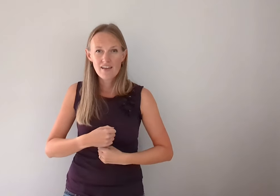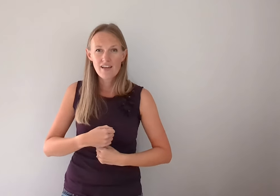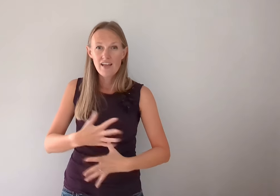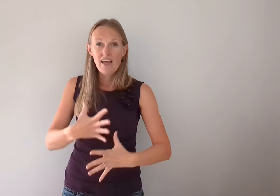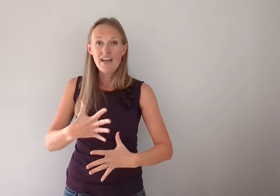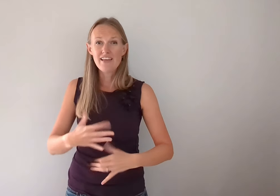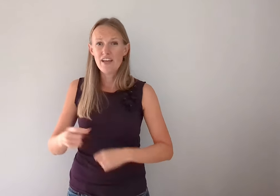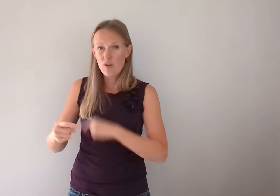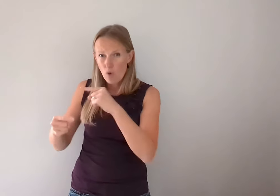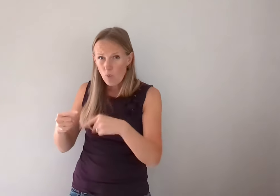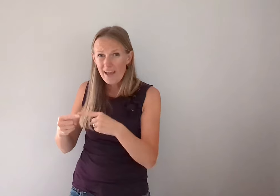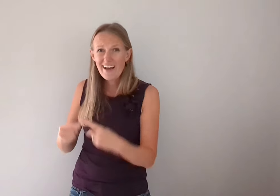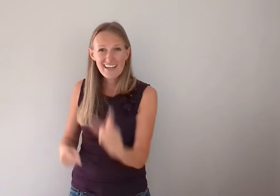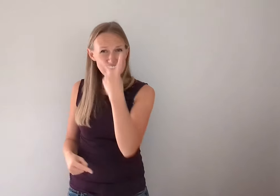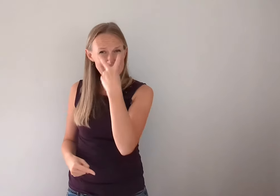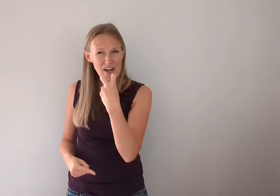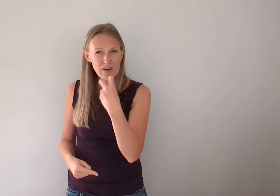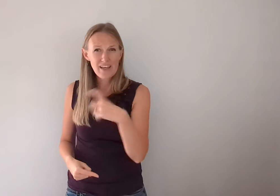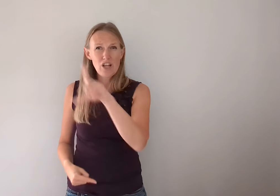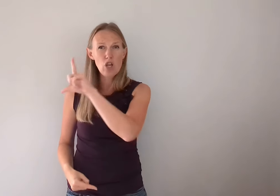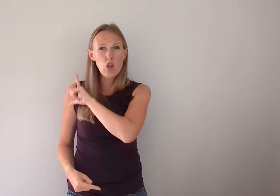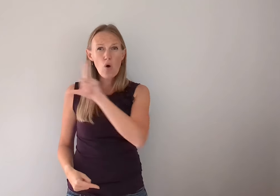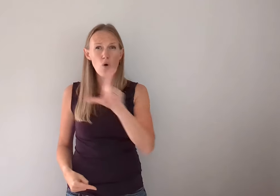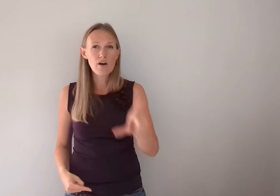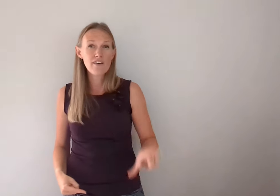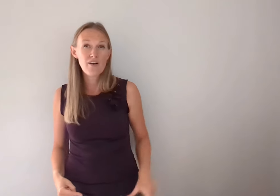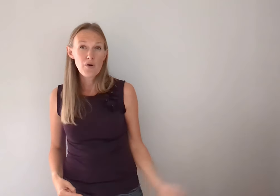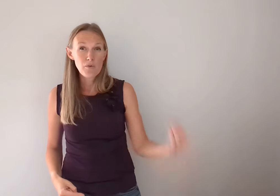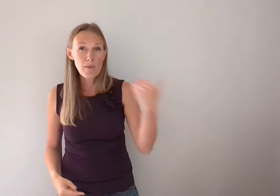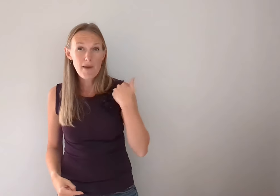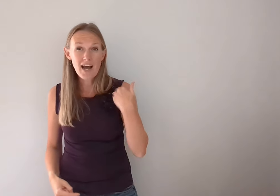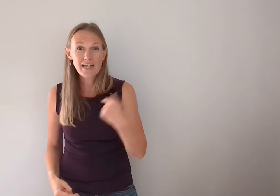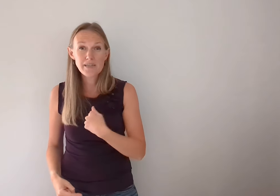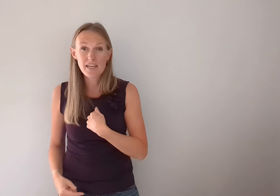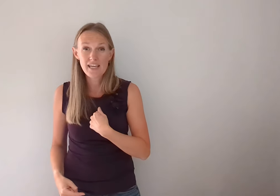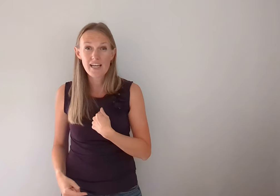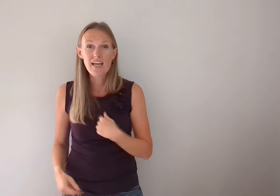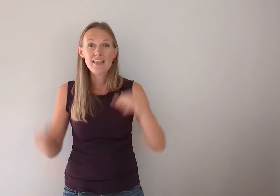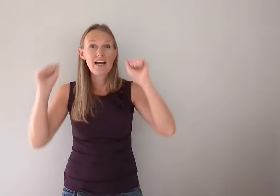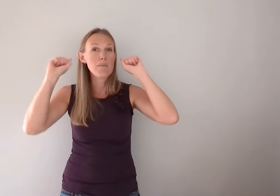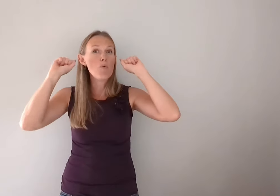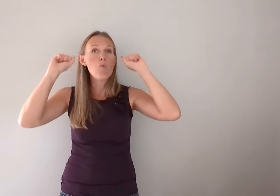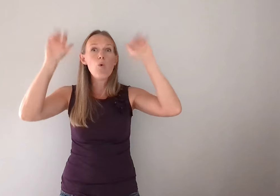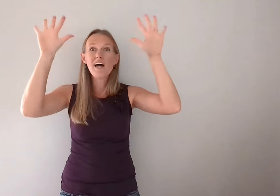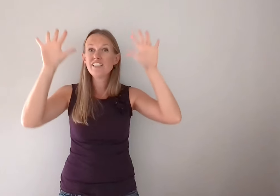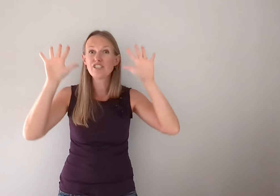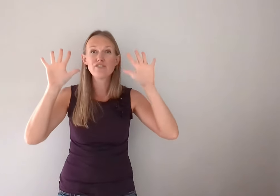And then when I doubt it, Lord, remind me that I'm wonderfully